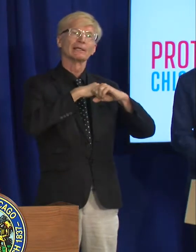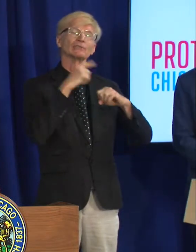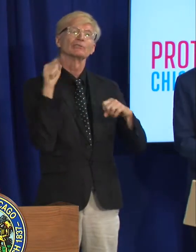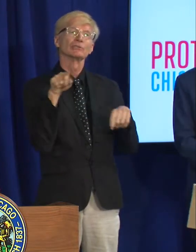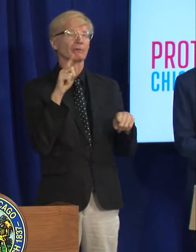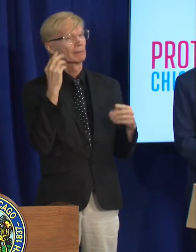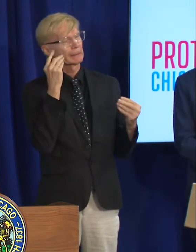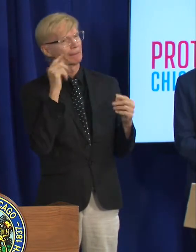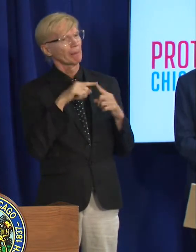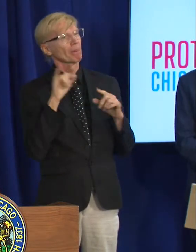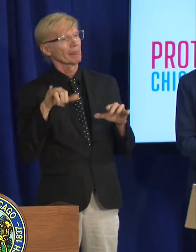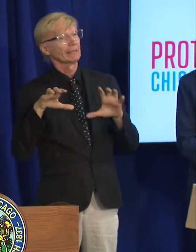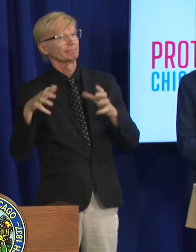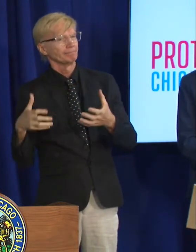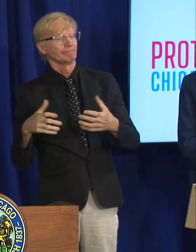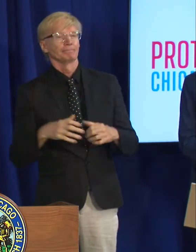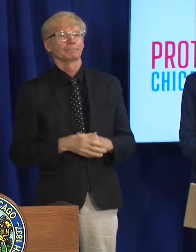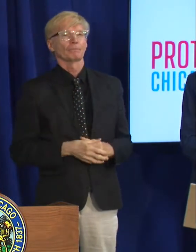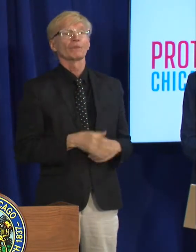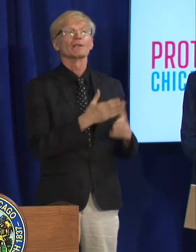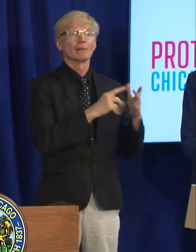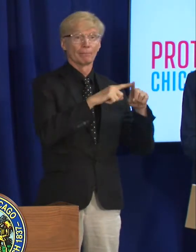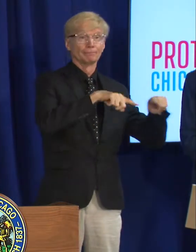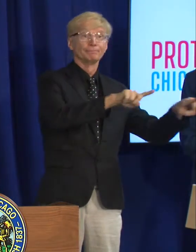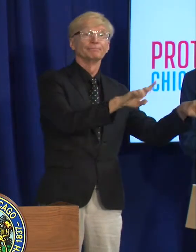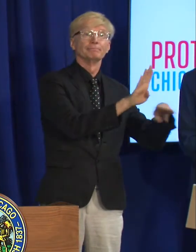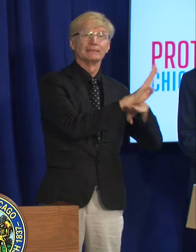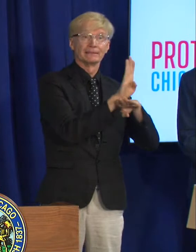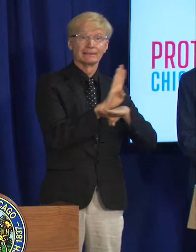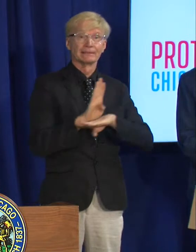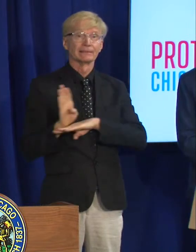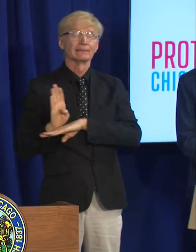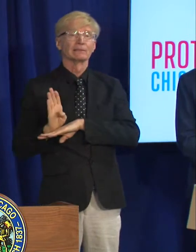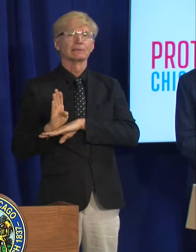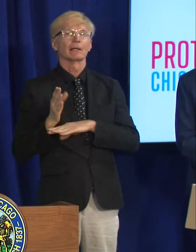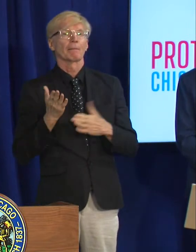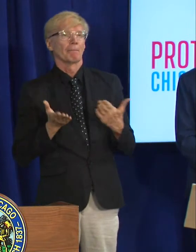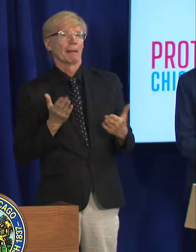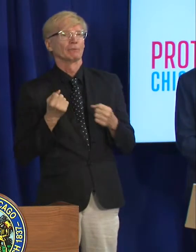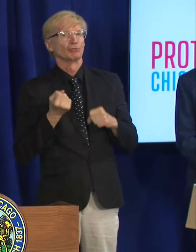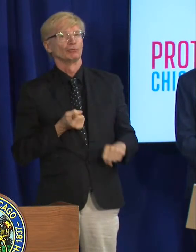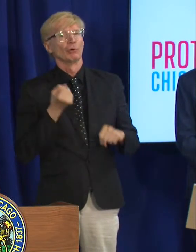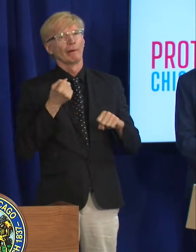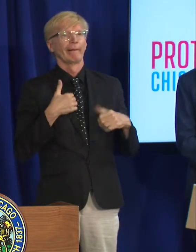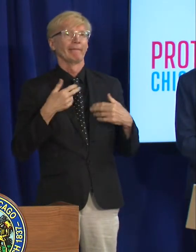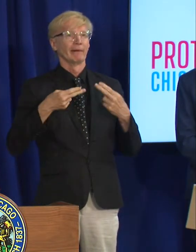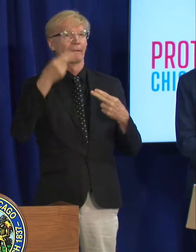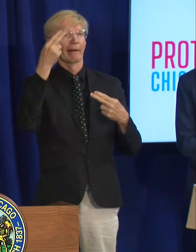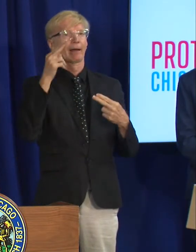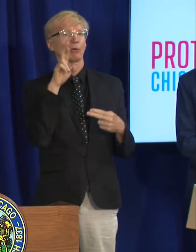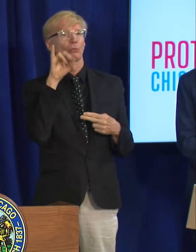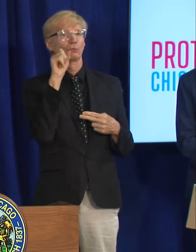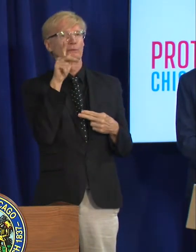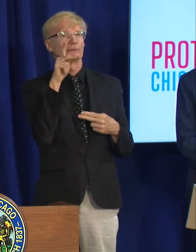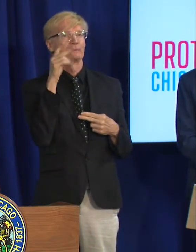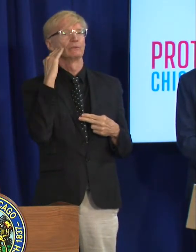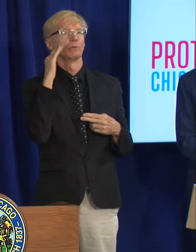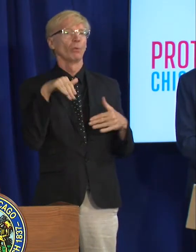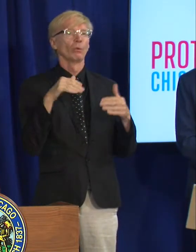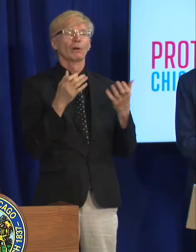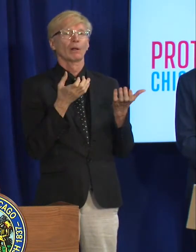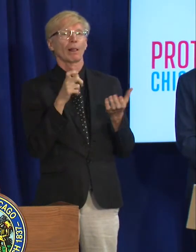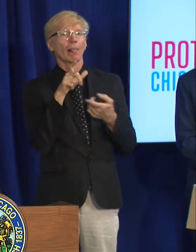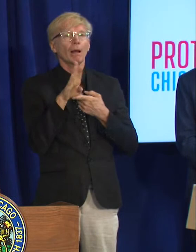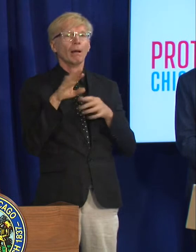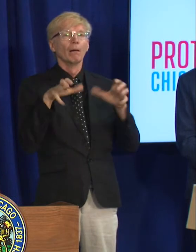this space and there are some businesses that that we know may be associated with higher risk activity and those are